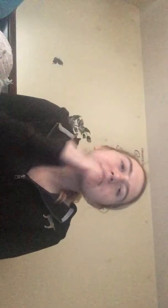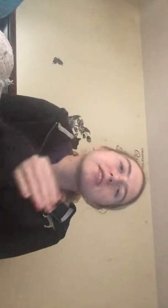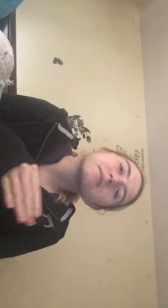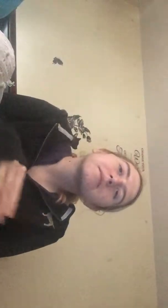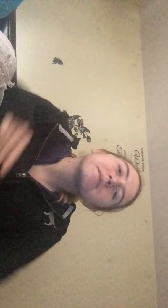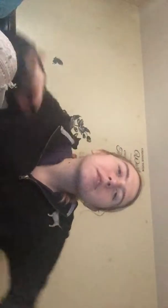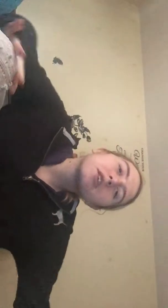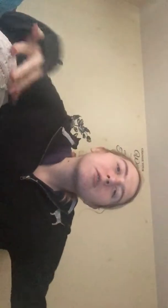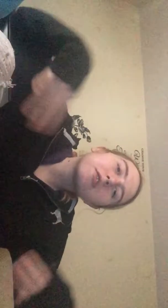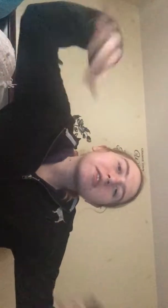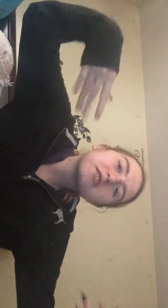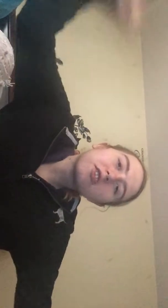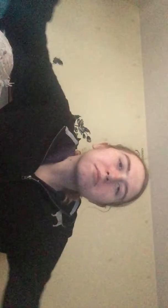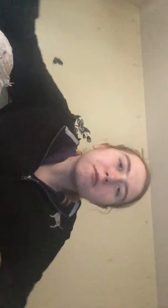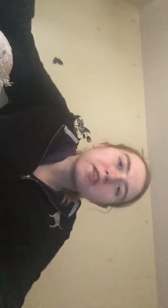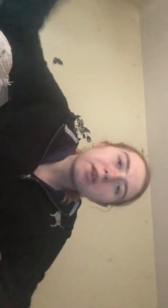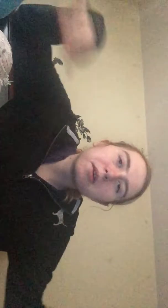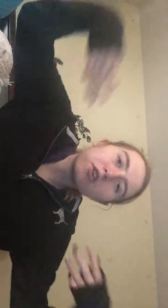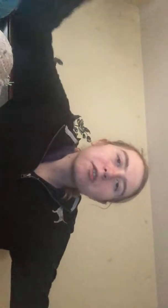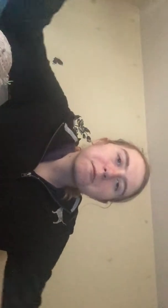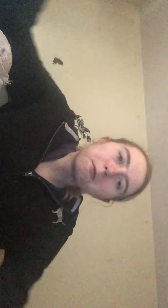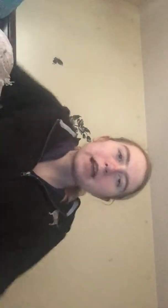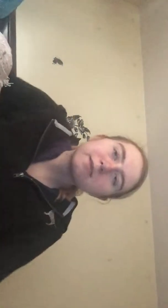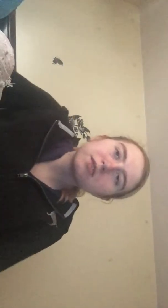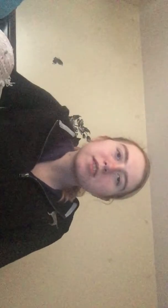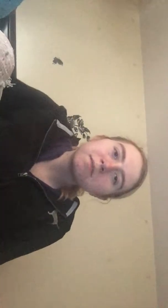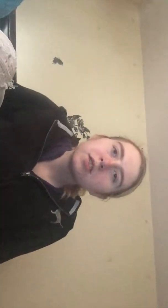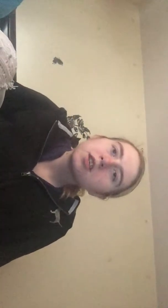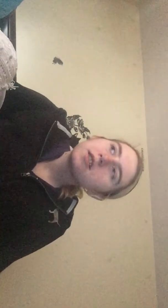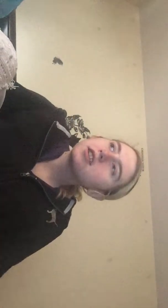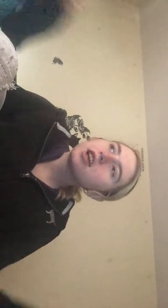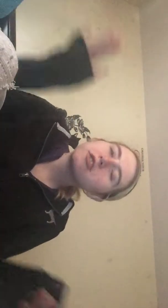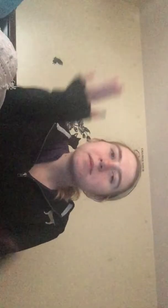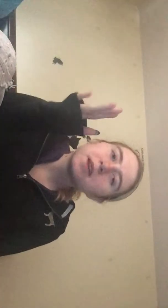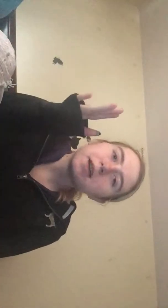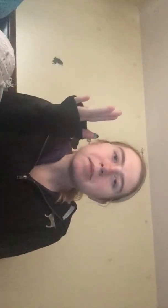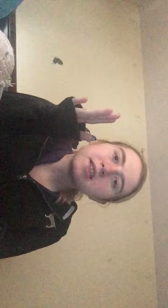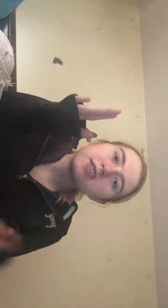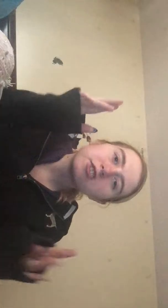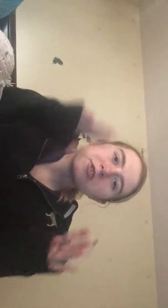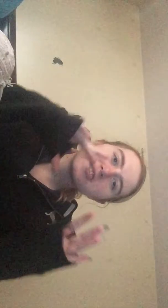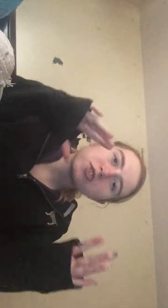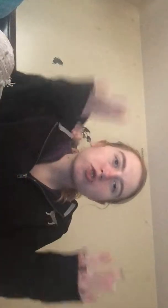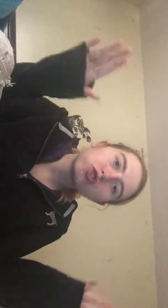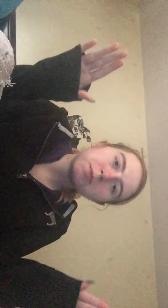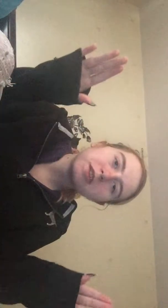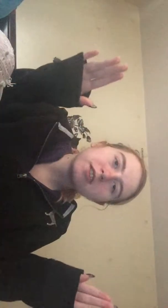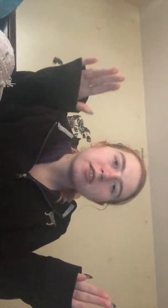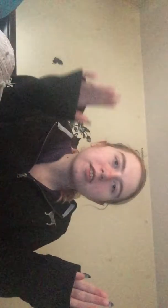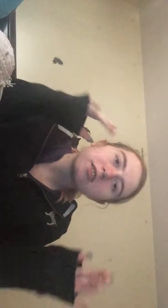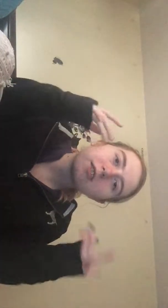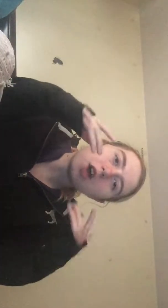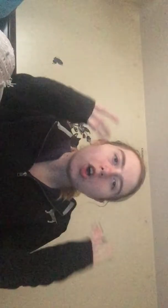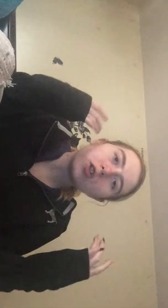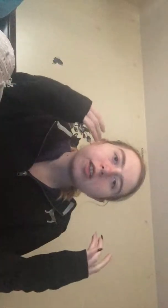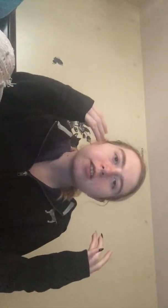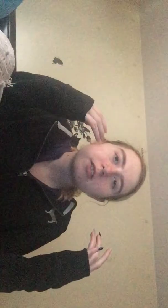museum well it's called movie land I call it the wax museum and then I looked behind me and then there's this creepy like all like